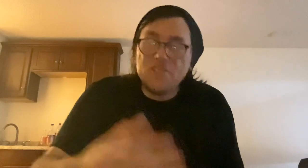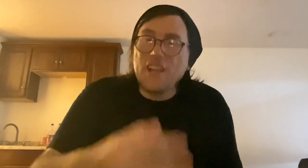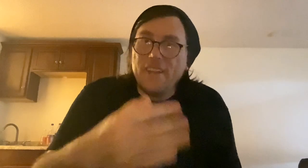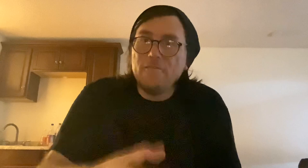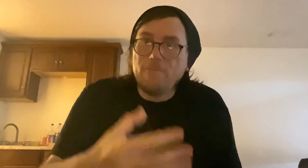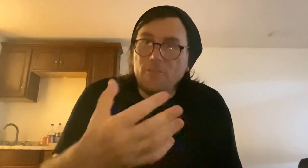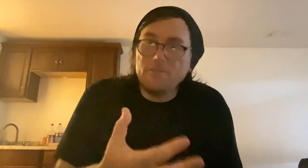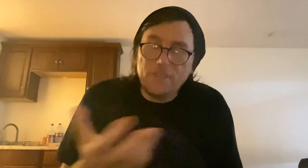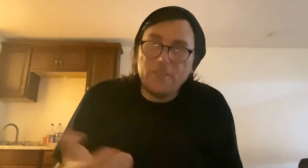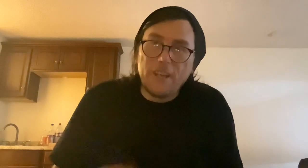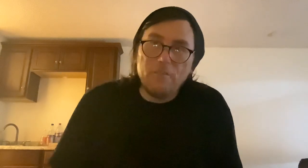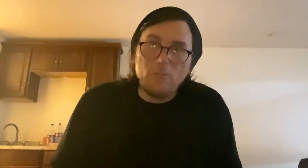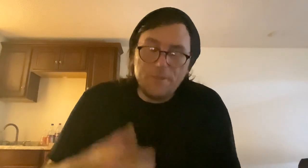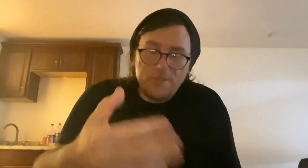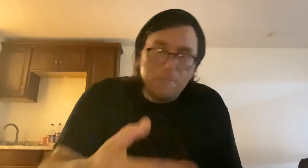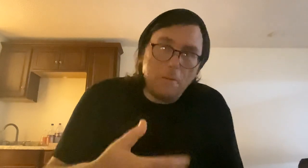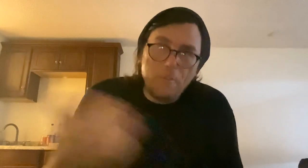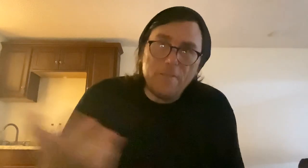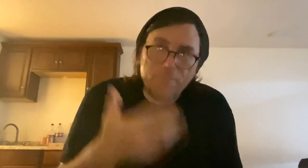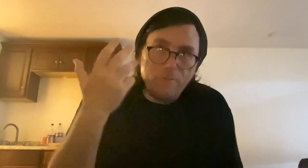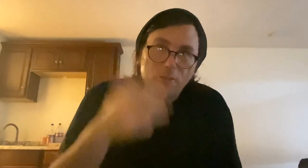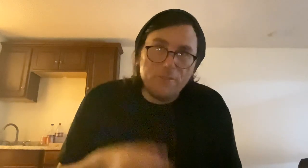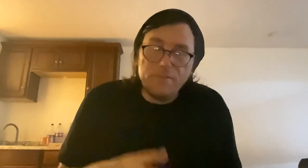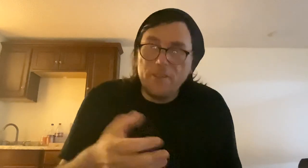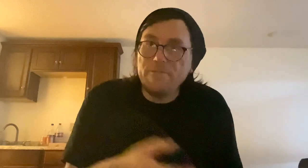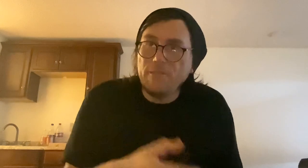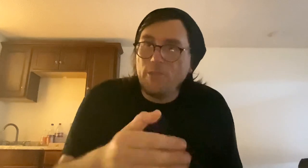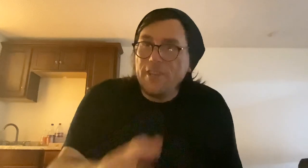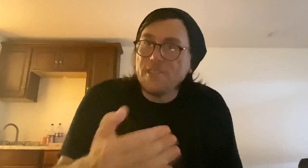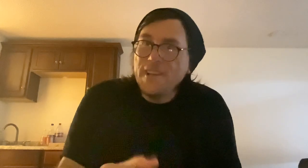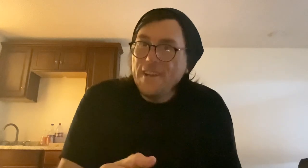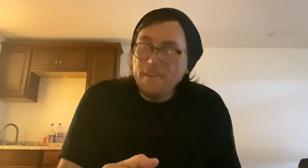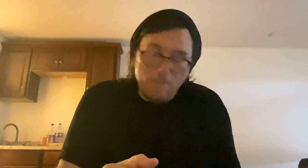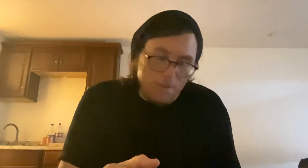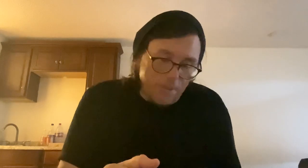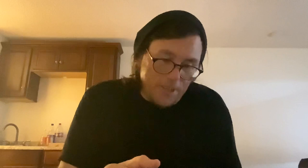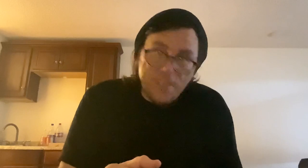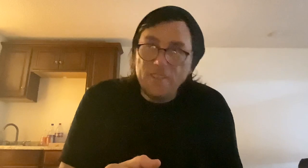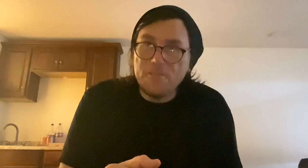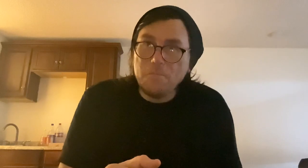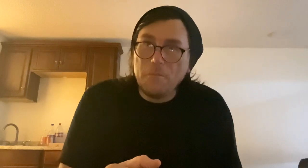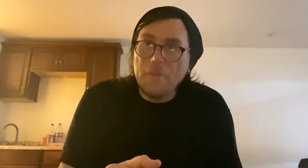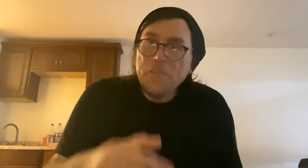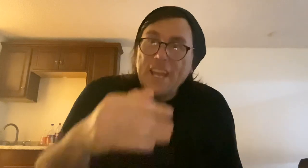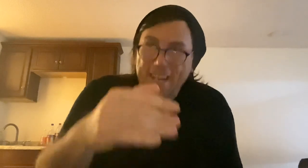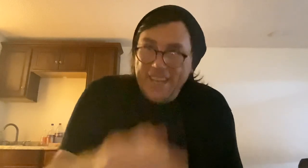the site for California's department for, you know, for this, for the seller's permit. And it